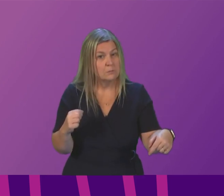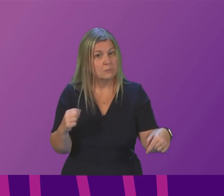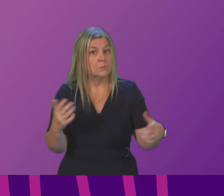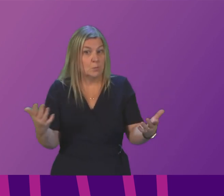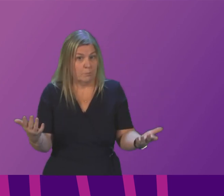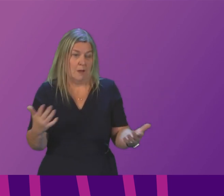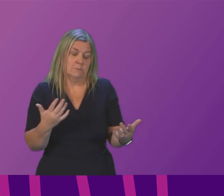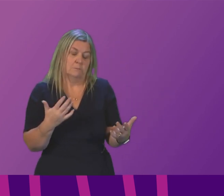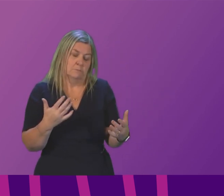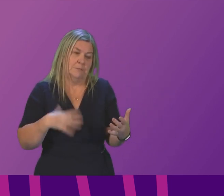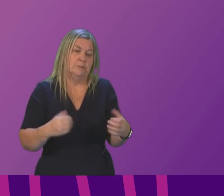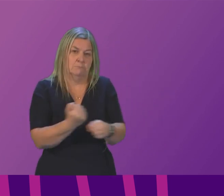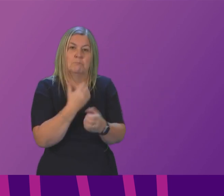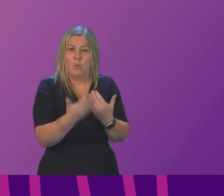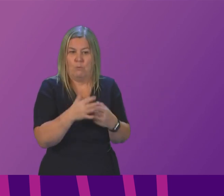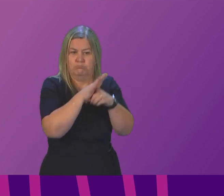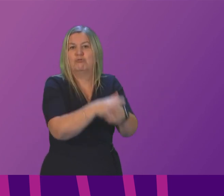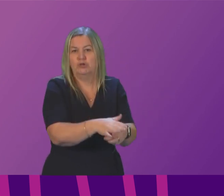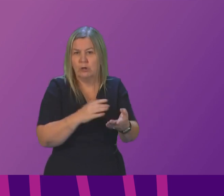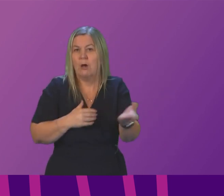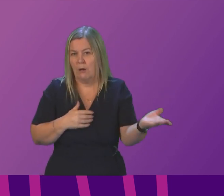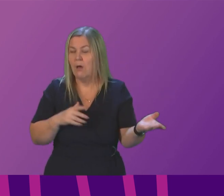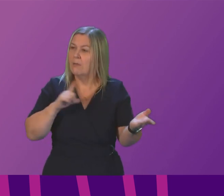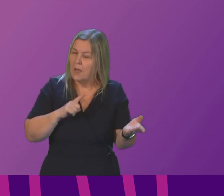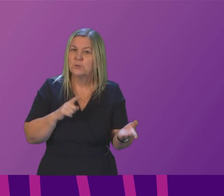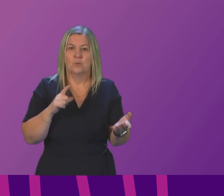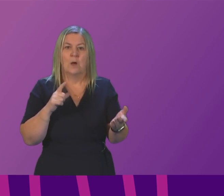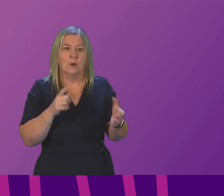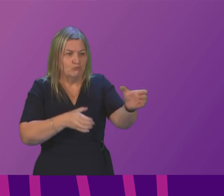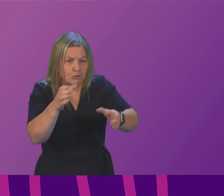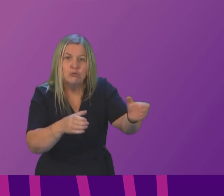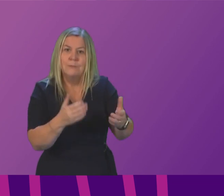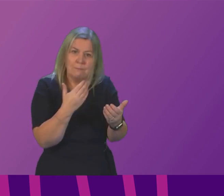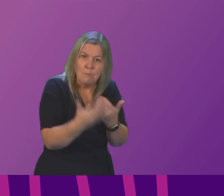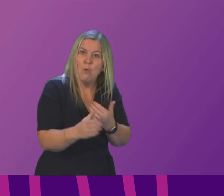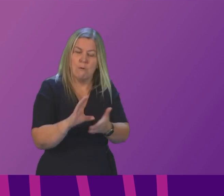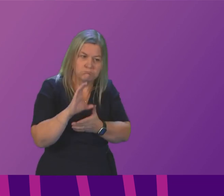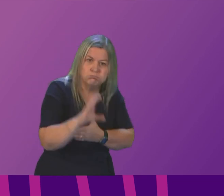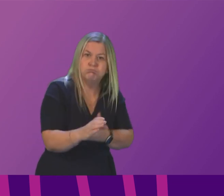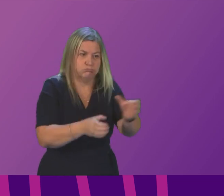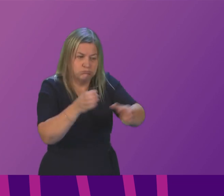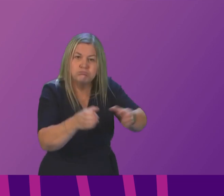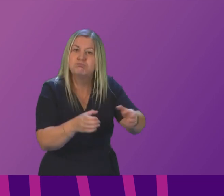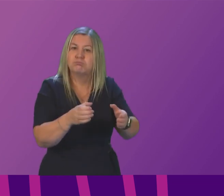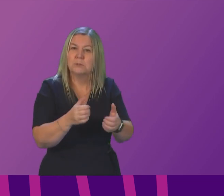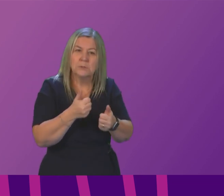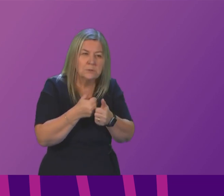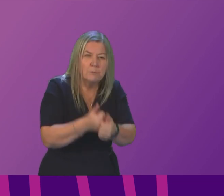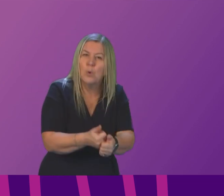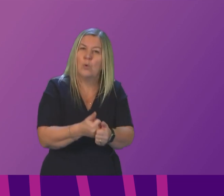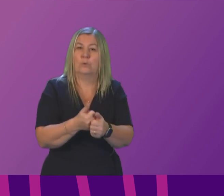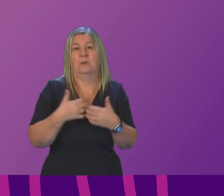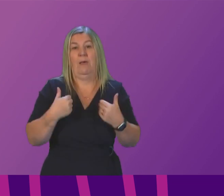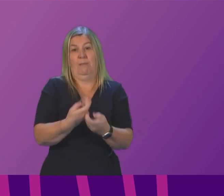that pressure which is why we are investing in greater recruitment and supporting health boards across the country to recruit more